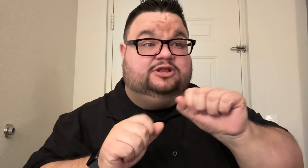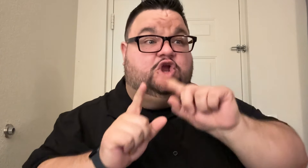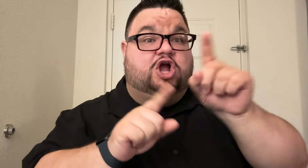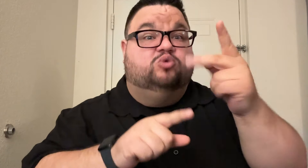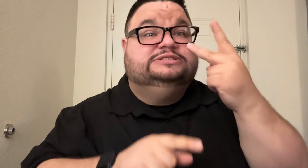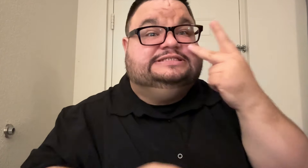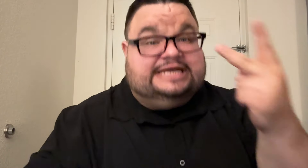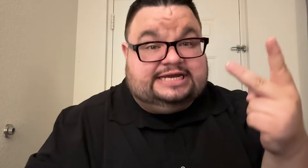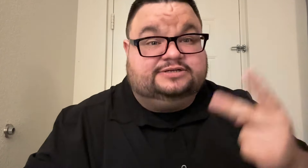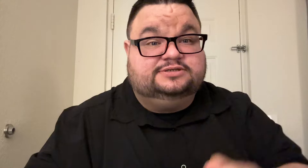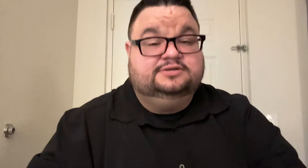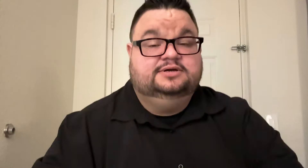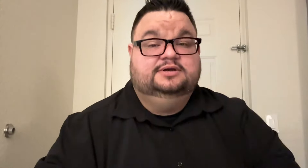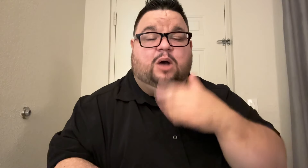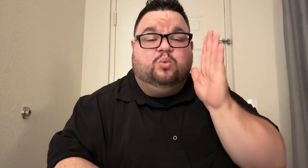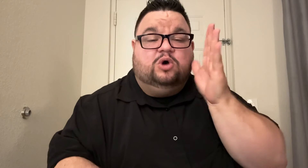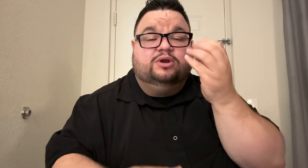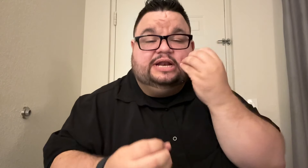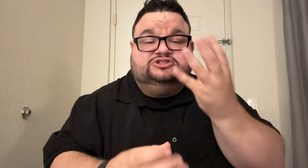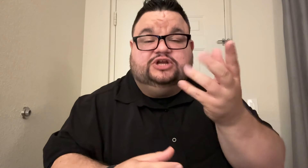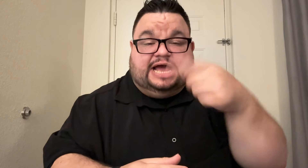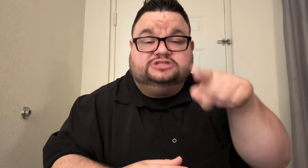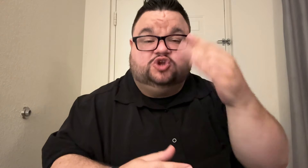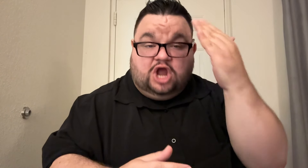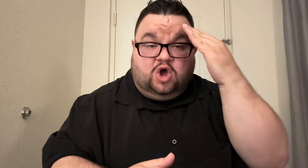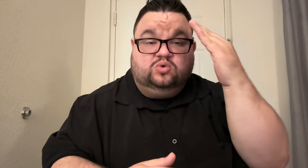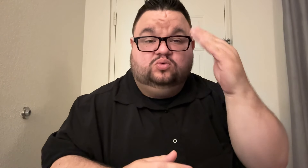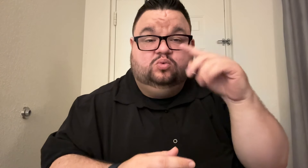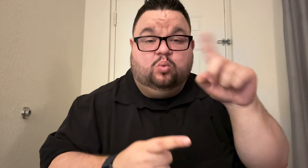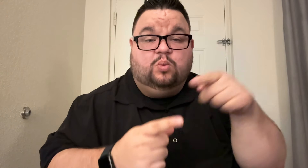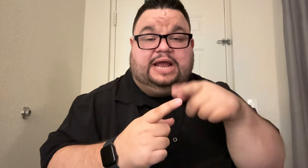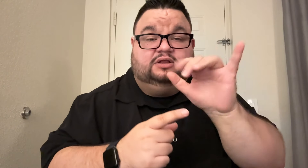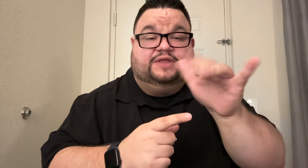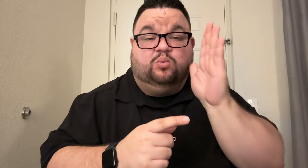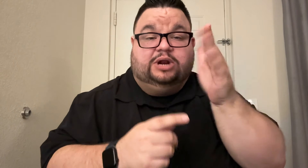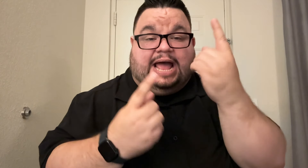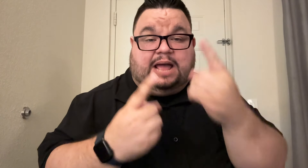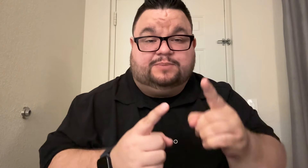go see it. I will let you guys know when that will happen.